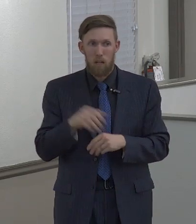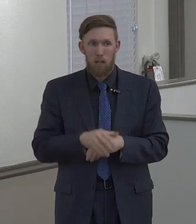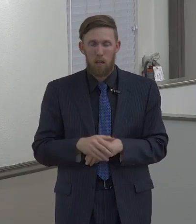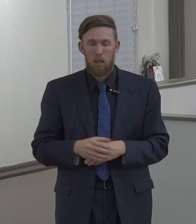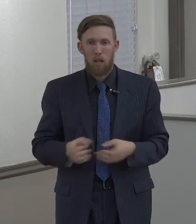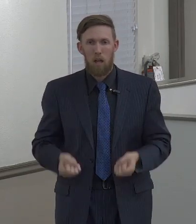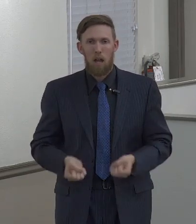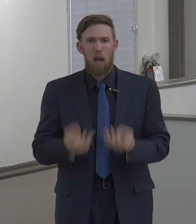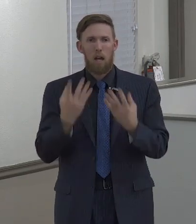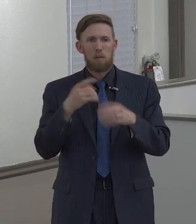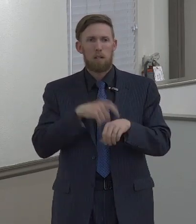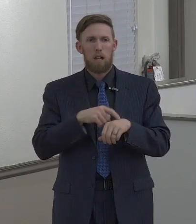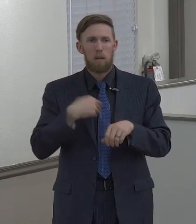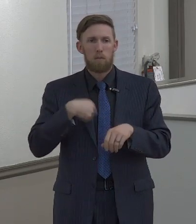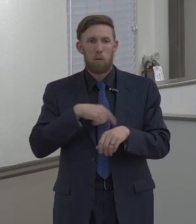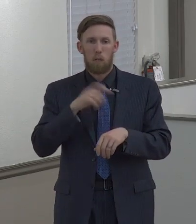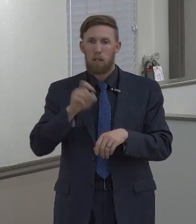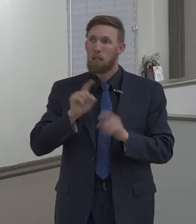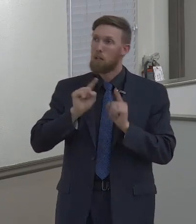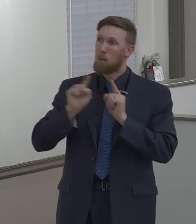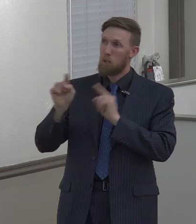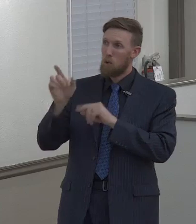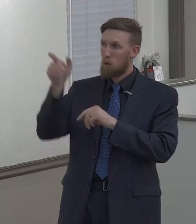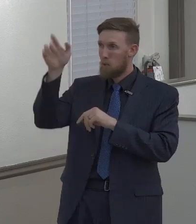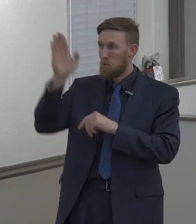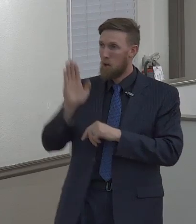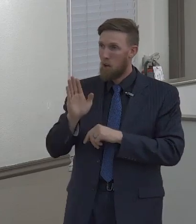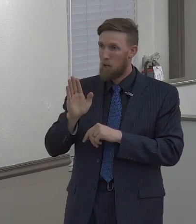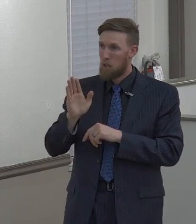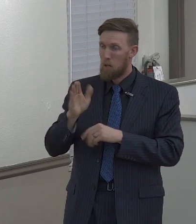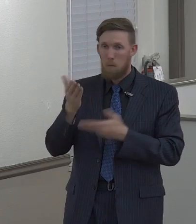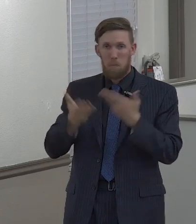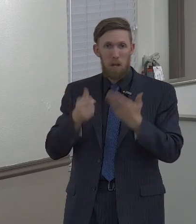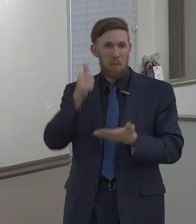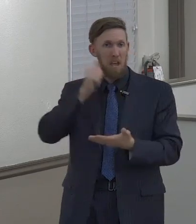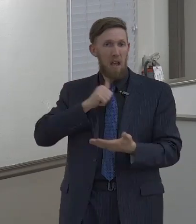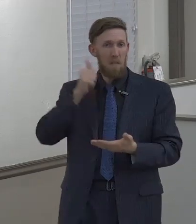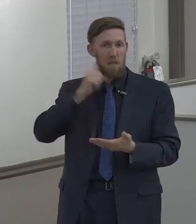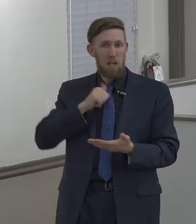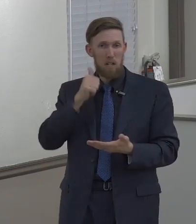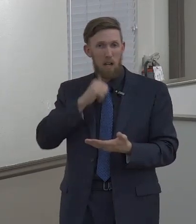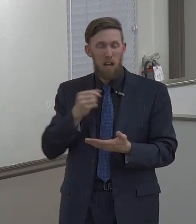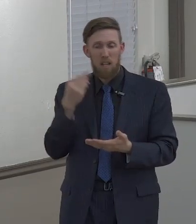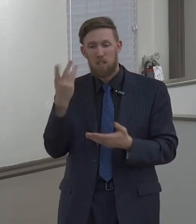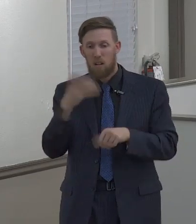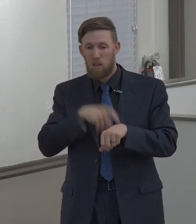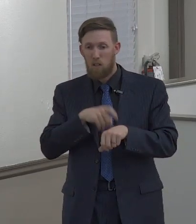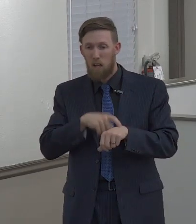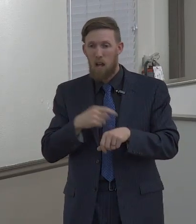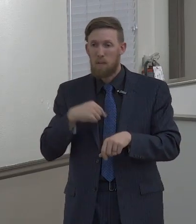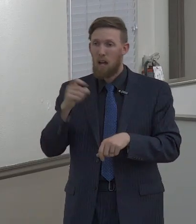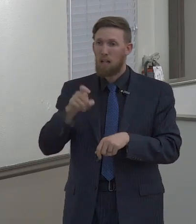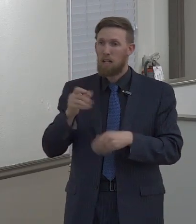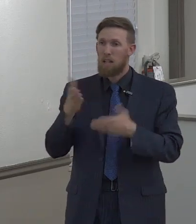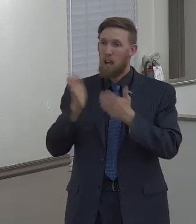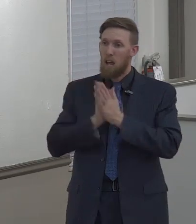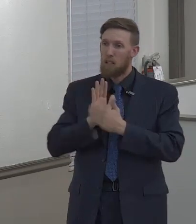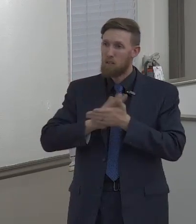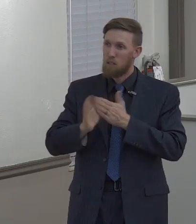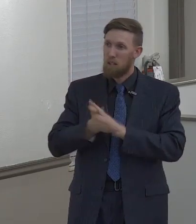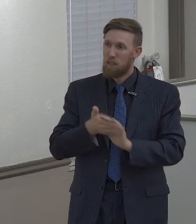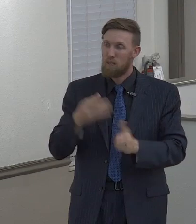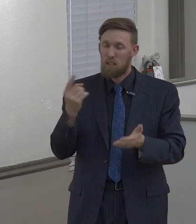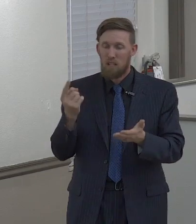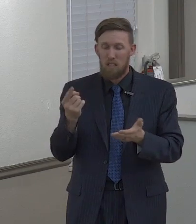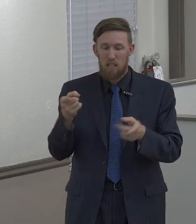How often do we, and don't raise your hands, but how often is it that we go to God multiple times in the same day for